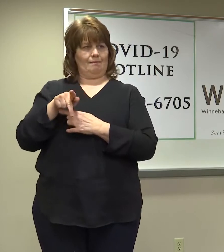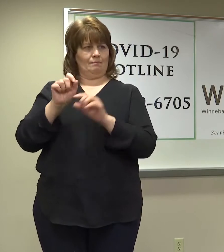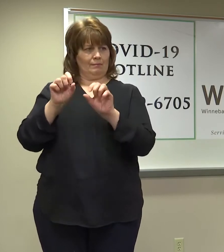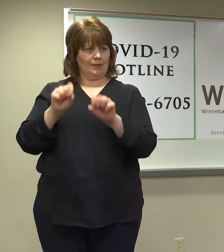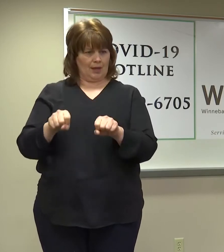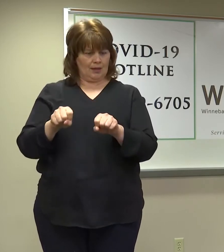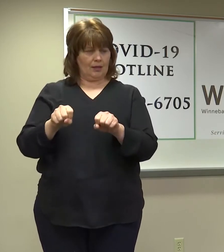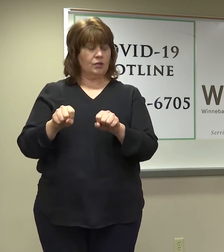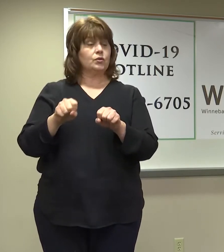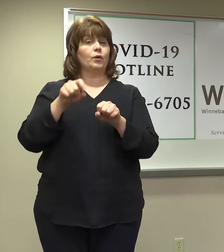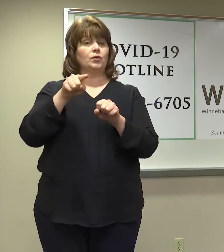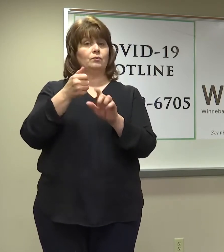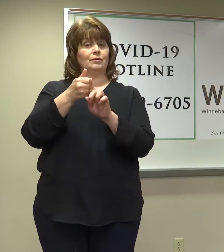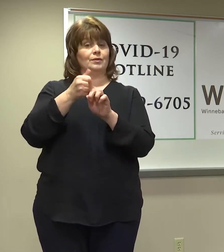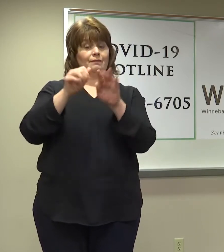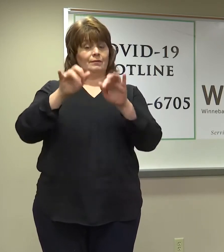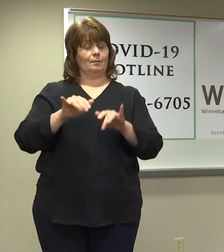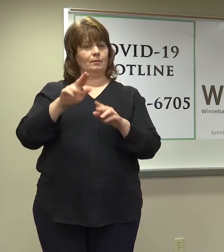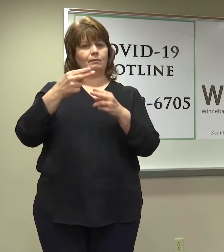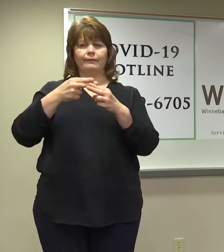harder to find your test results.